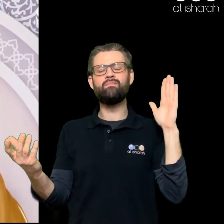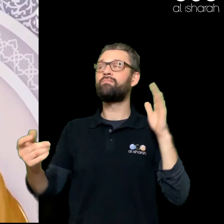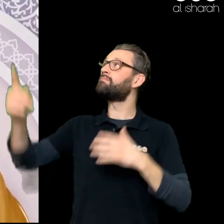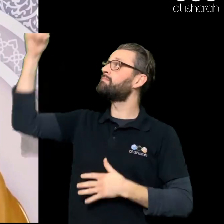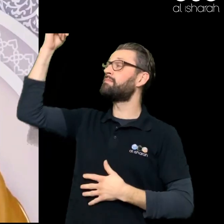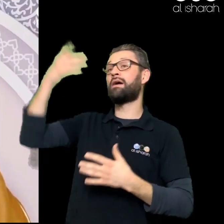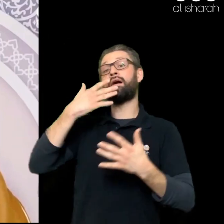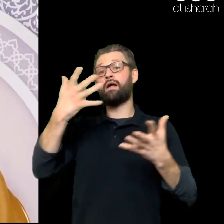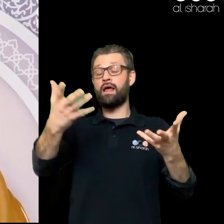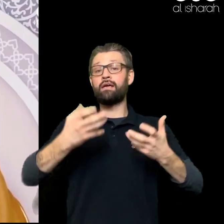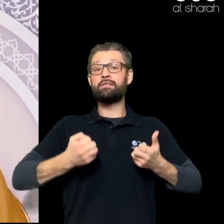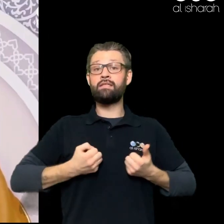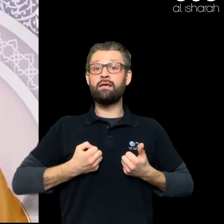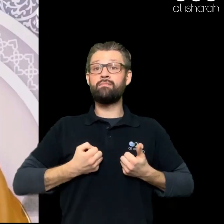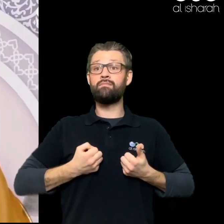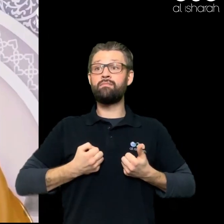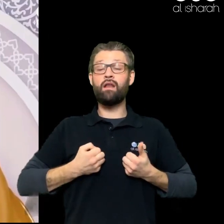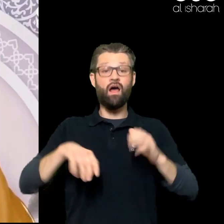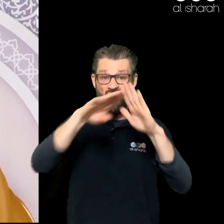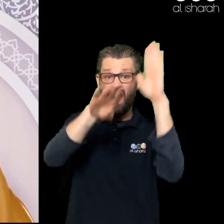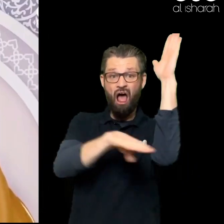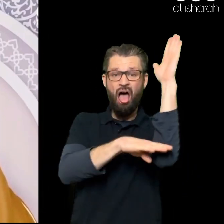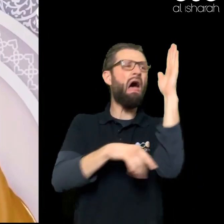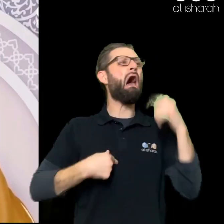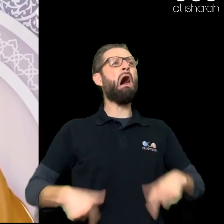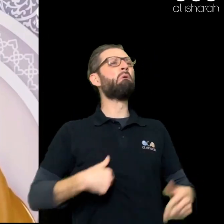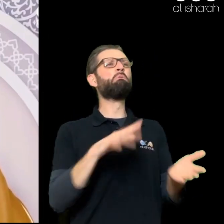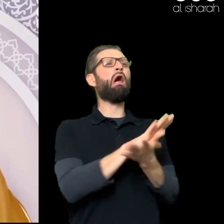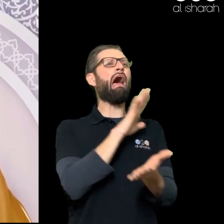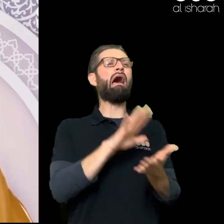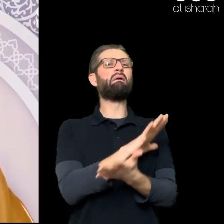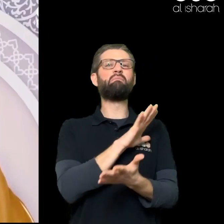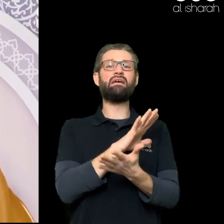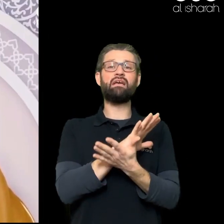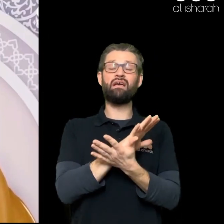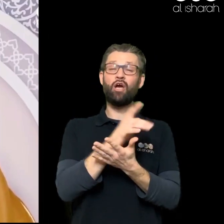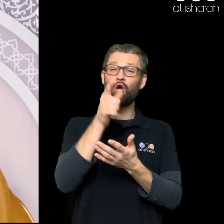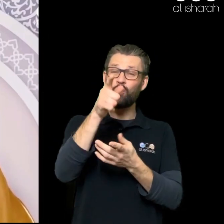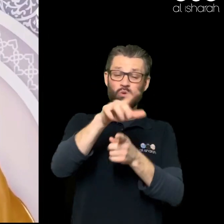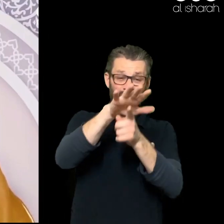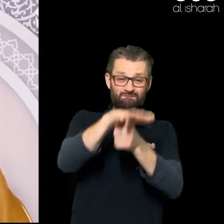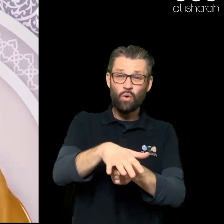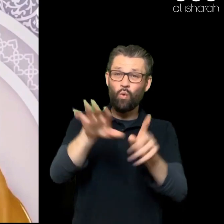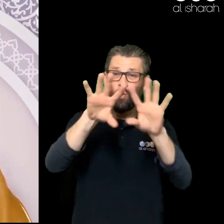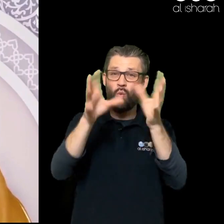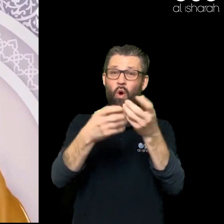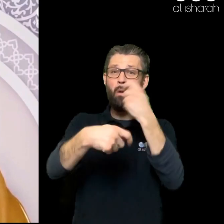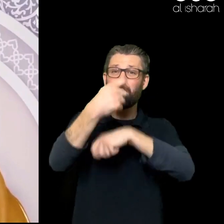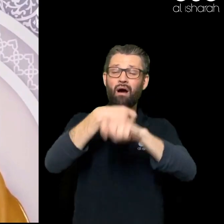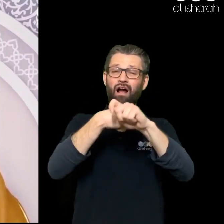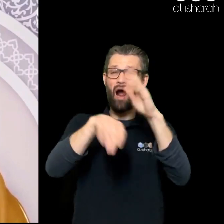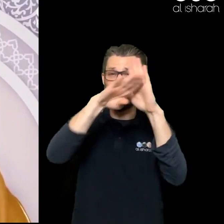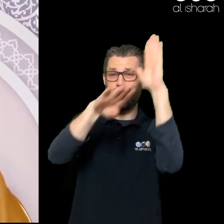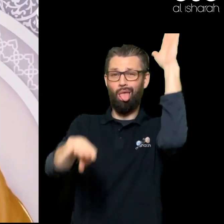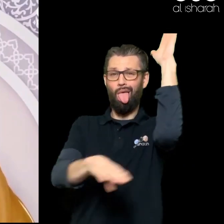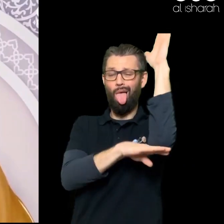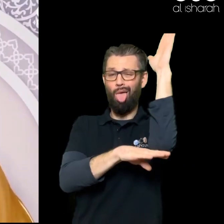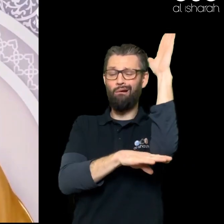Not being happy When we've Converted the world Into a An immoral Playground Is that what we want May Allah